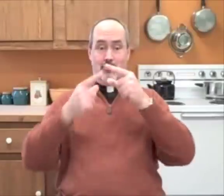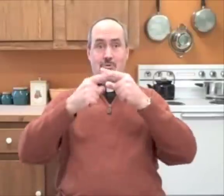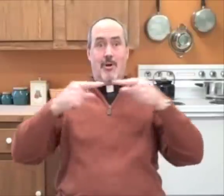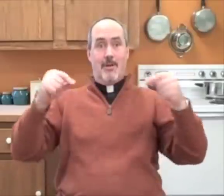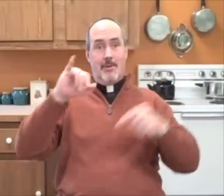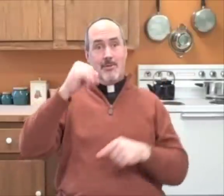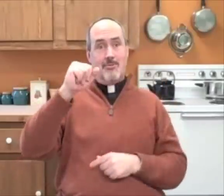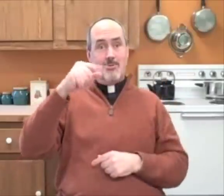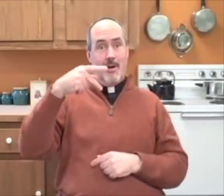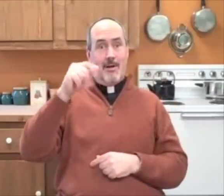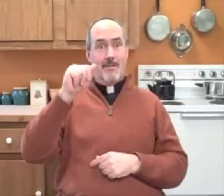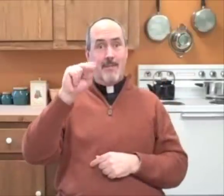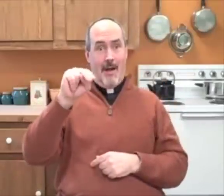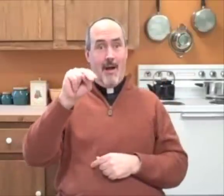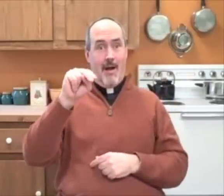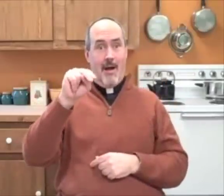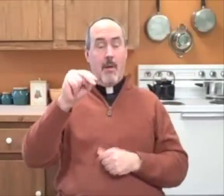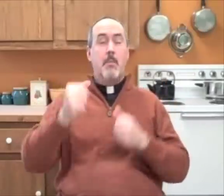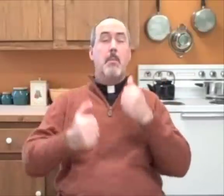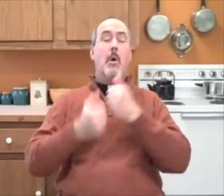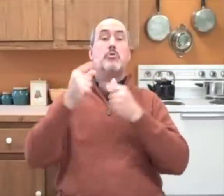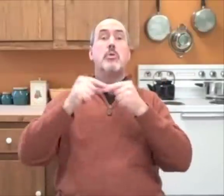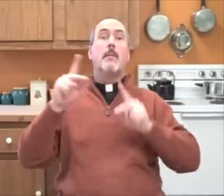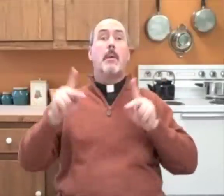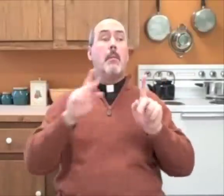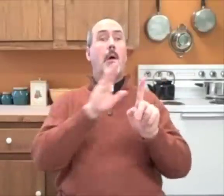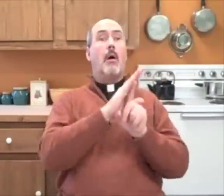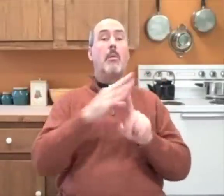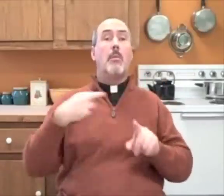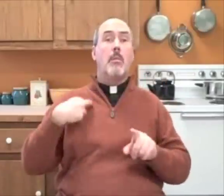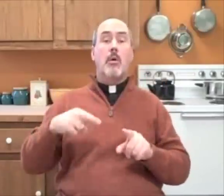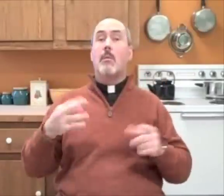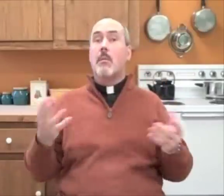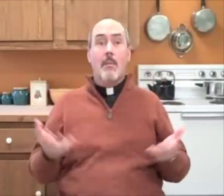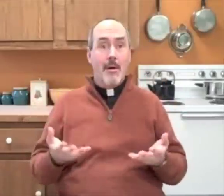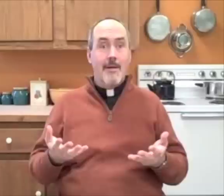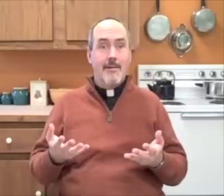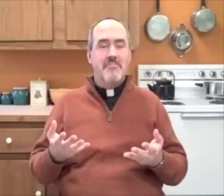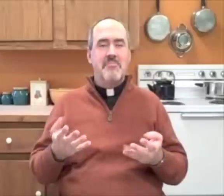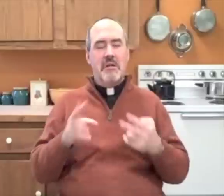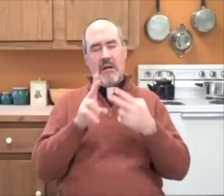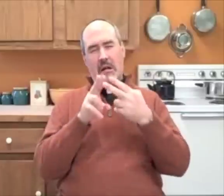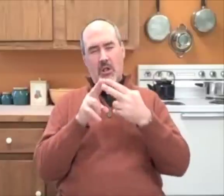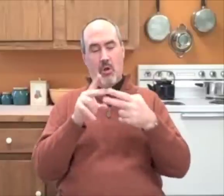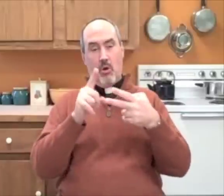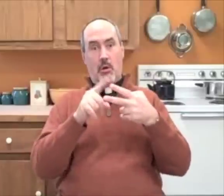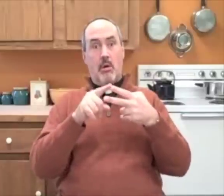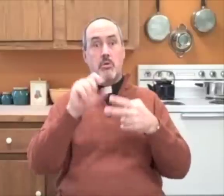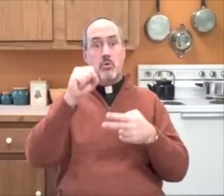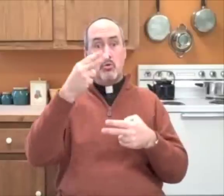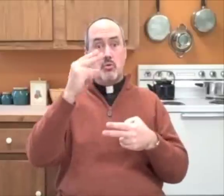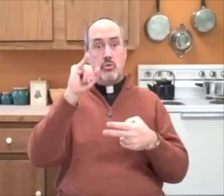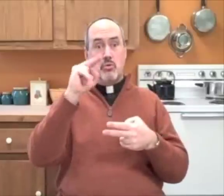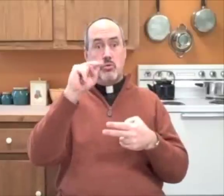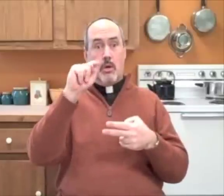In Japan, most people are either Shinto or Buddhists.